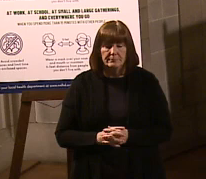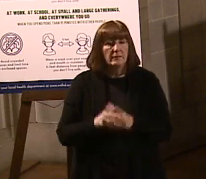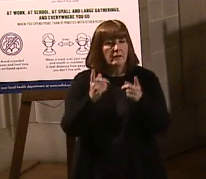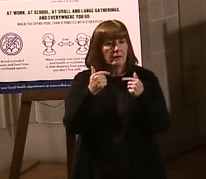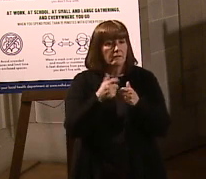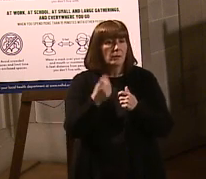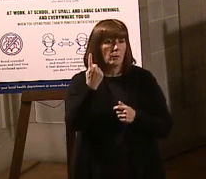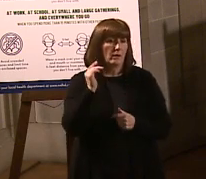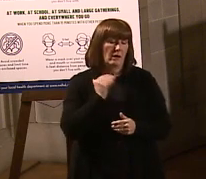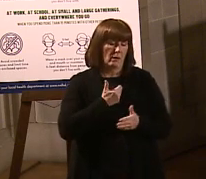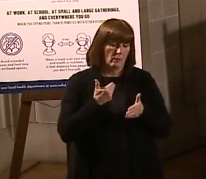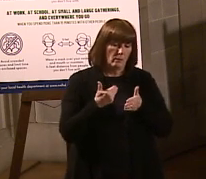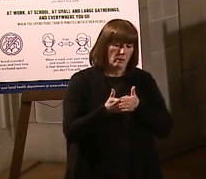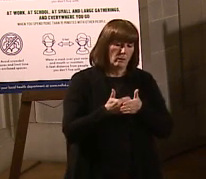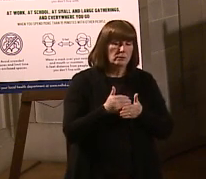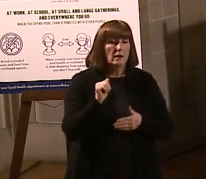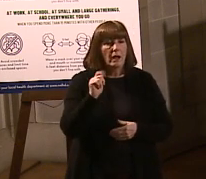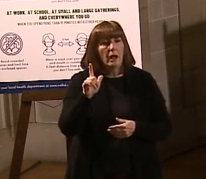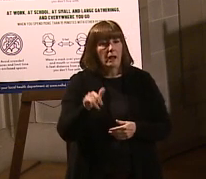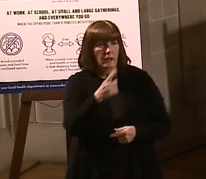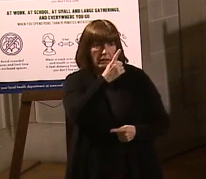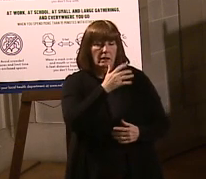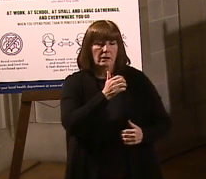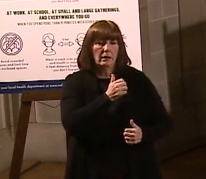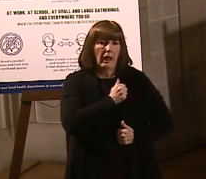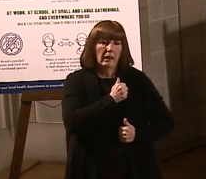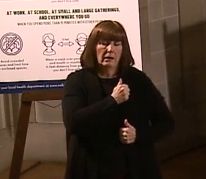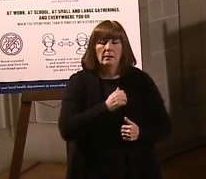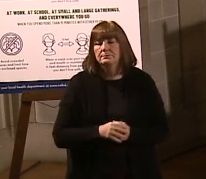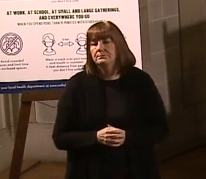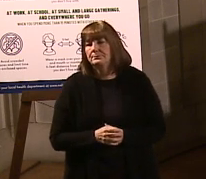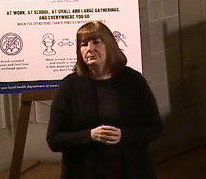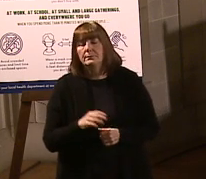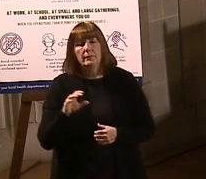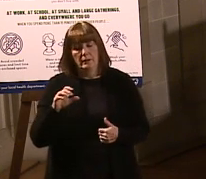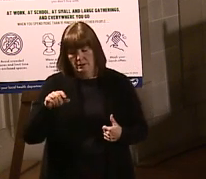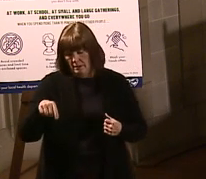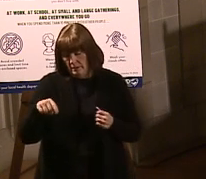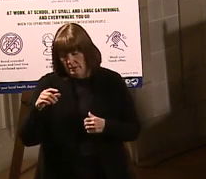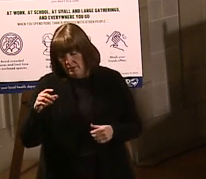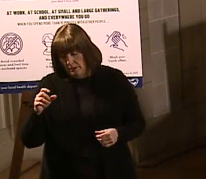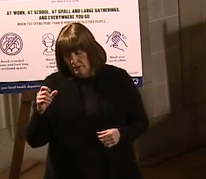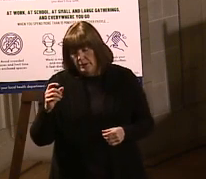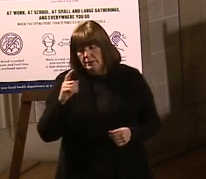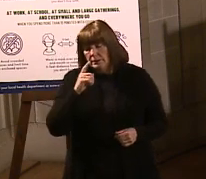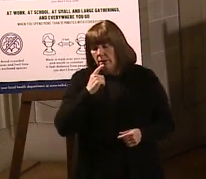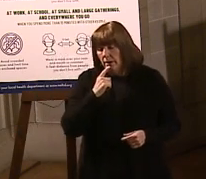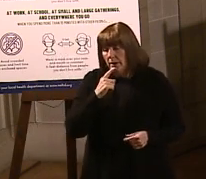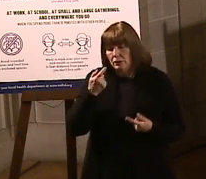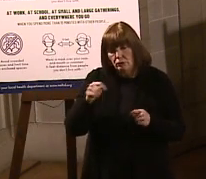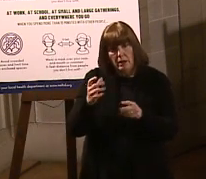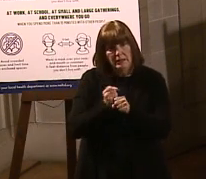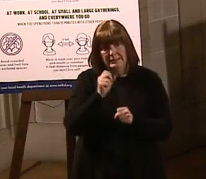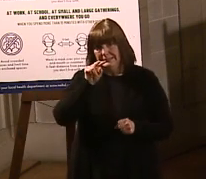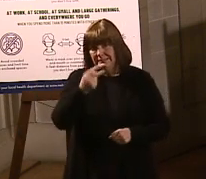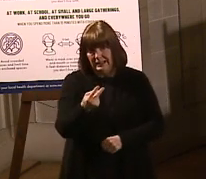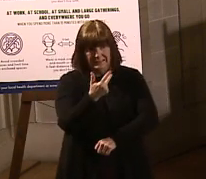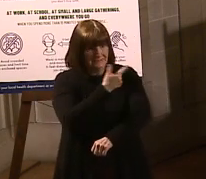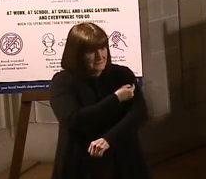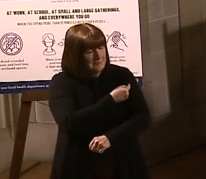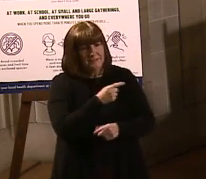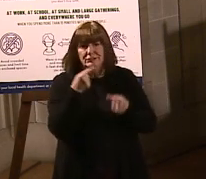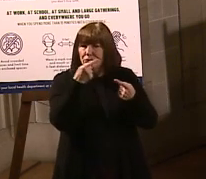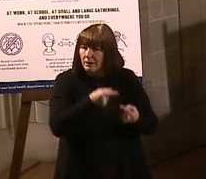coming from one of our closest allies, Canada. Christina Stella, NET. Some states say they're struggling to secure second vaccine doses